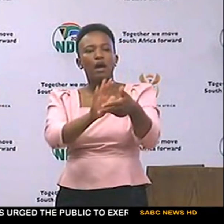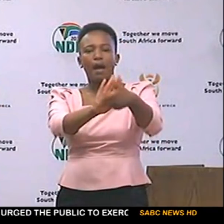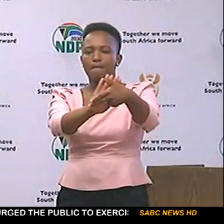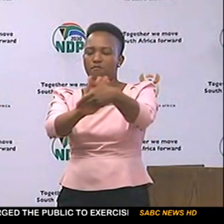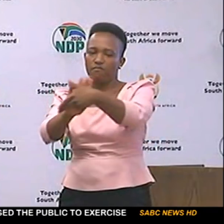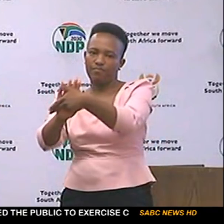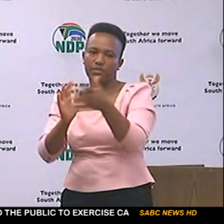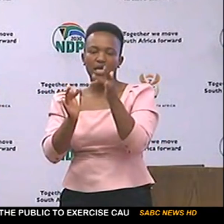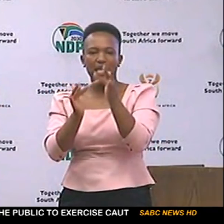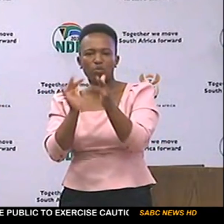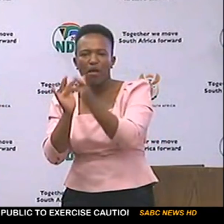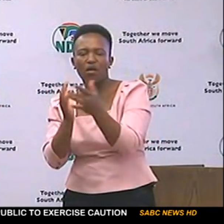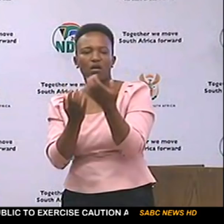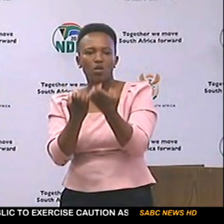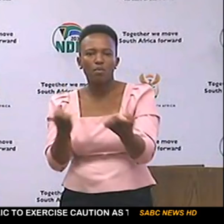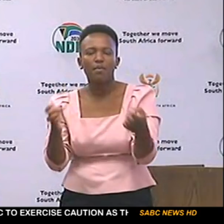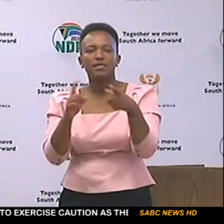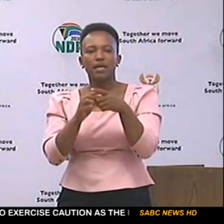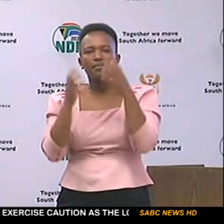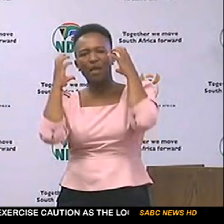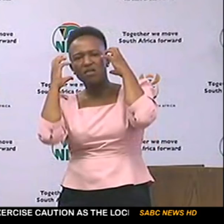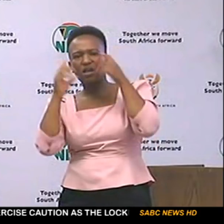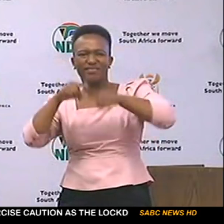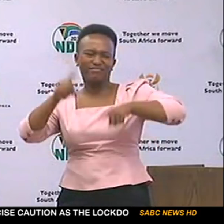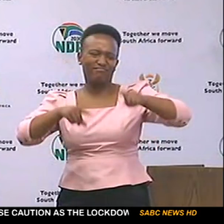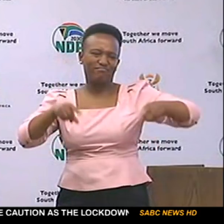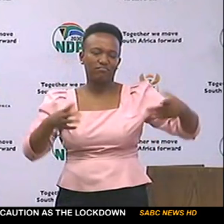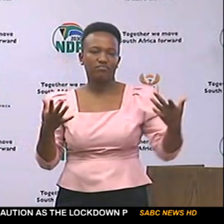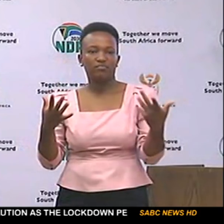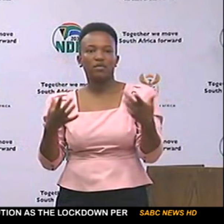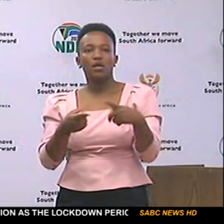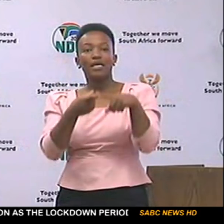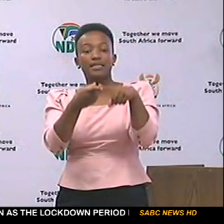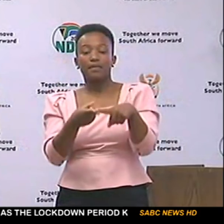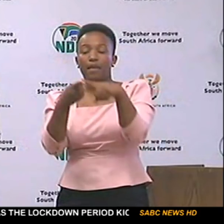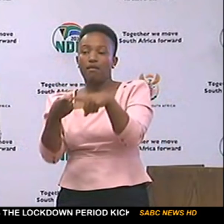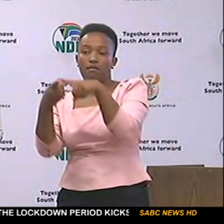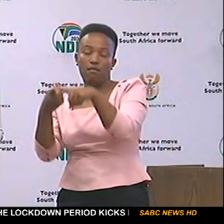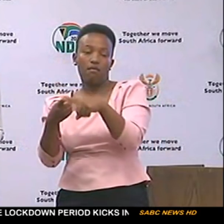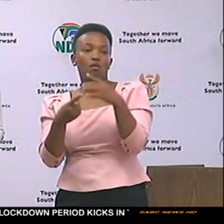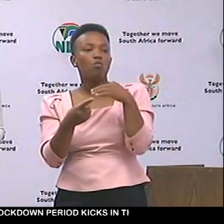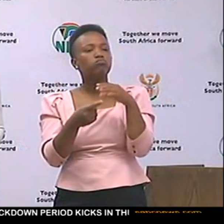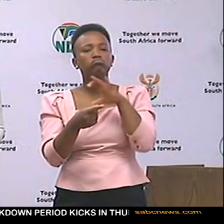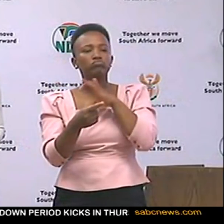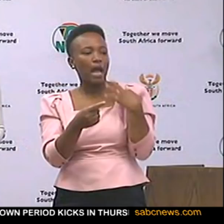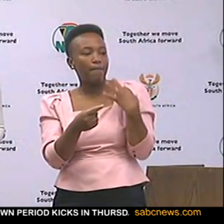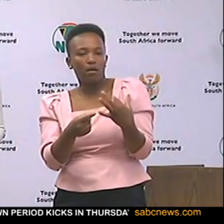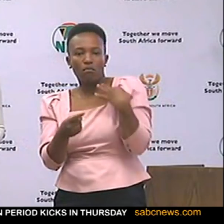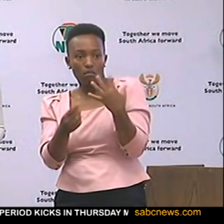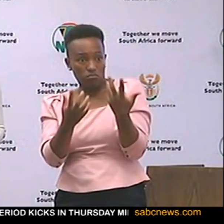of network equipment and hand-search devices based on the applicants meeting predetermined criteria.